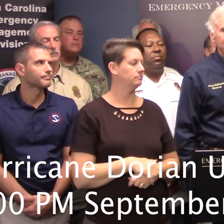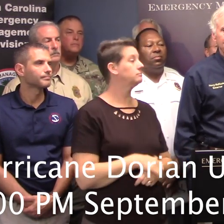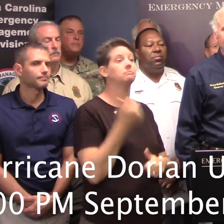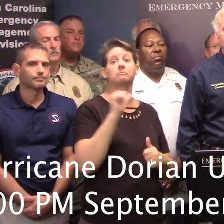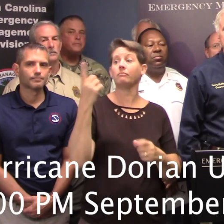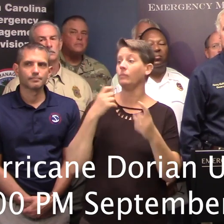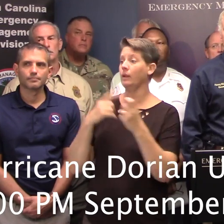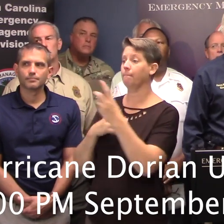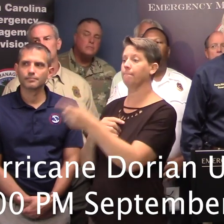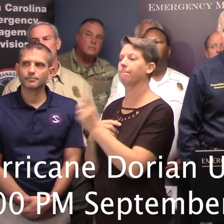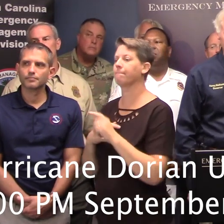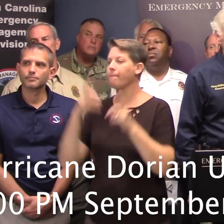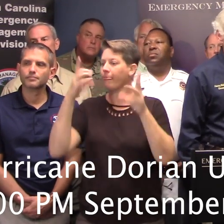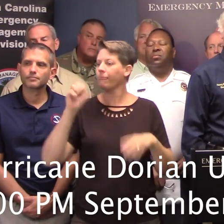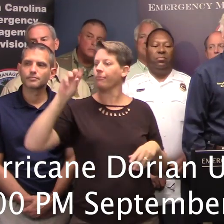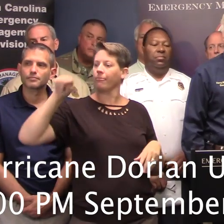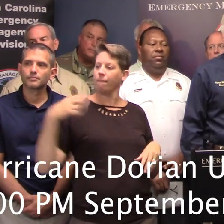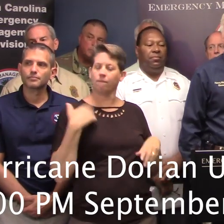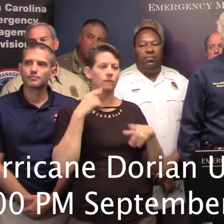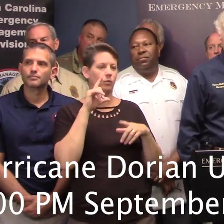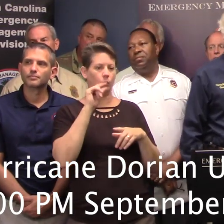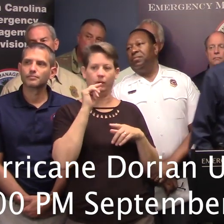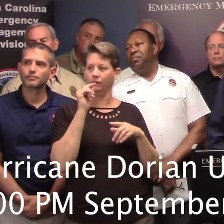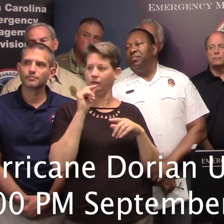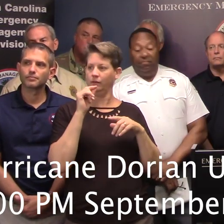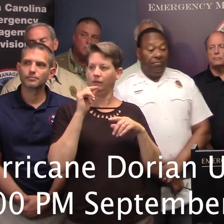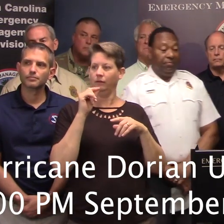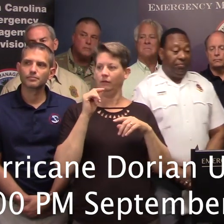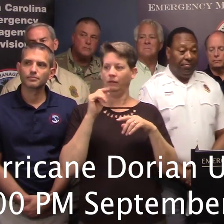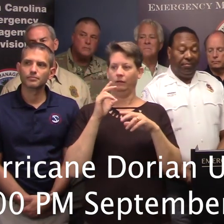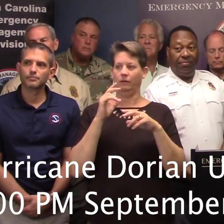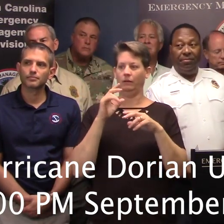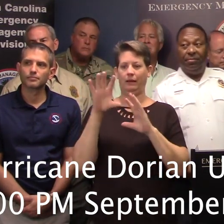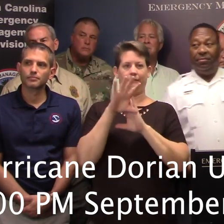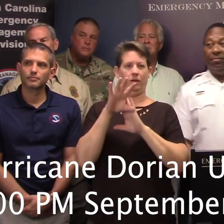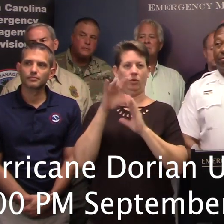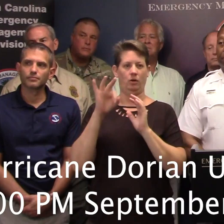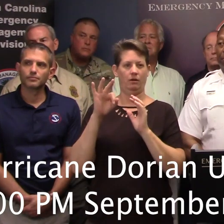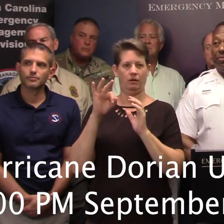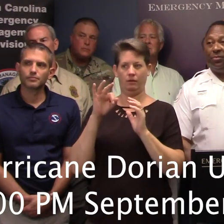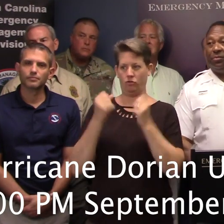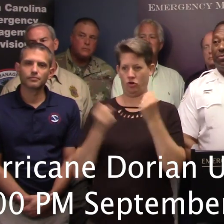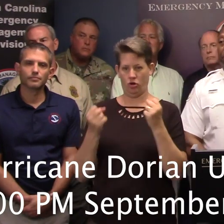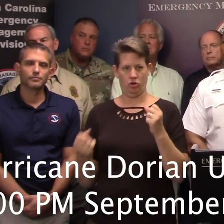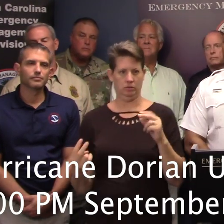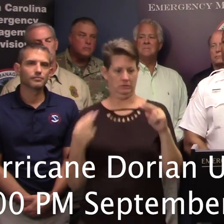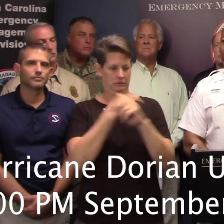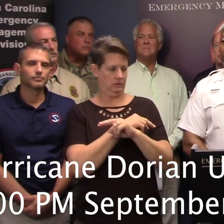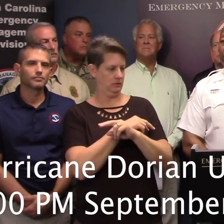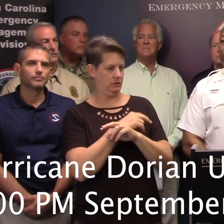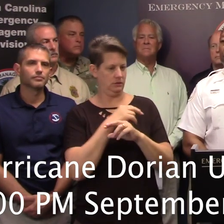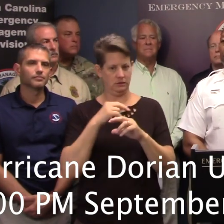Question. Director Smith, you guys tweeted a video of some cars crossing the lane of the median. Can you speak to that? Are you guys trying to combat that?